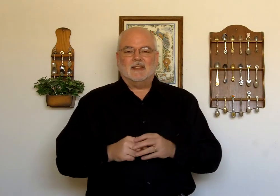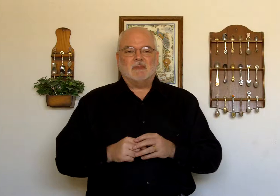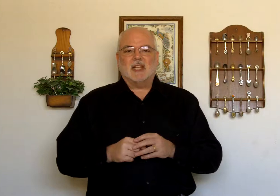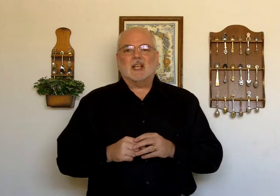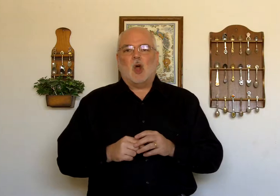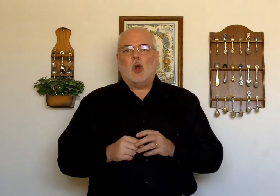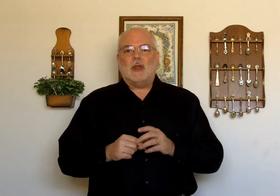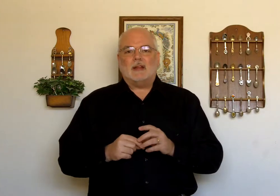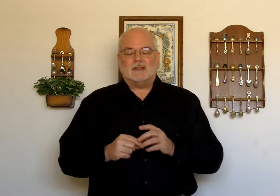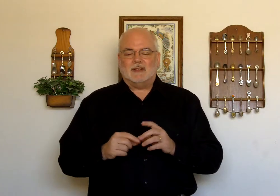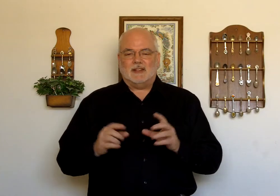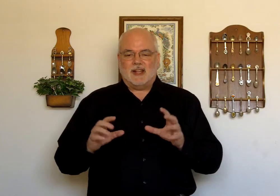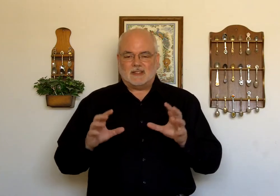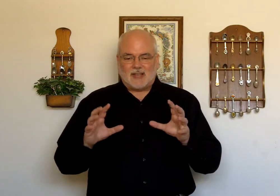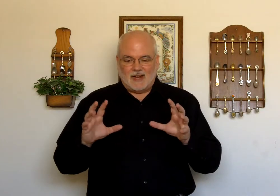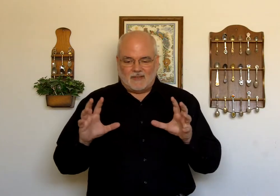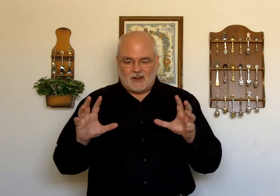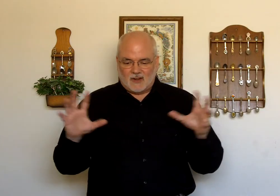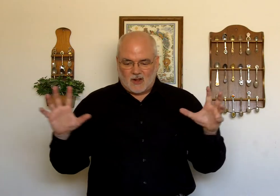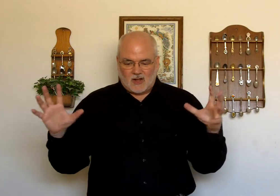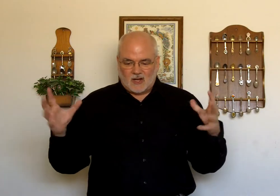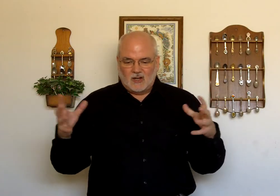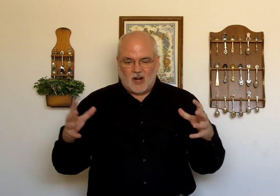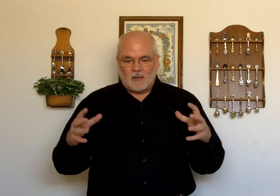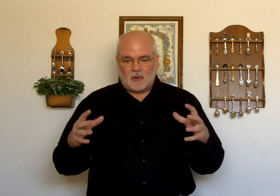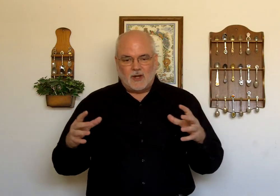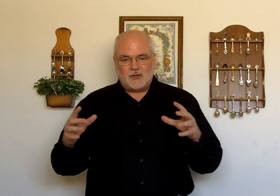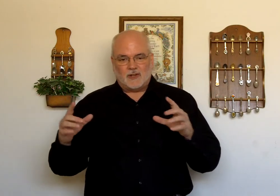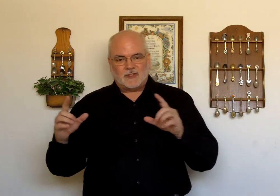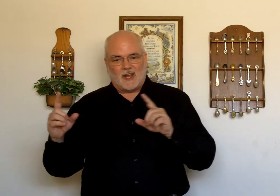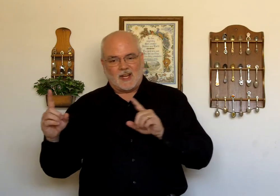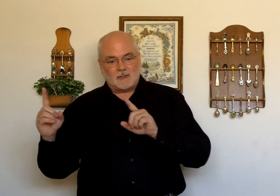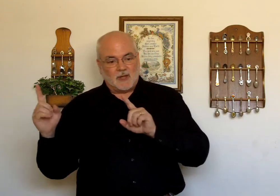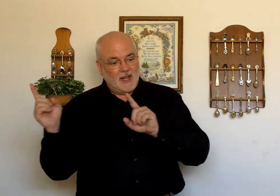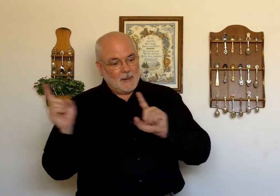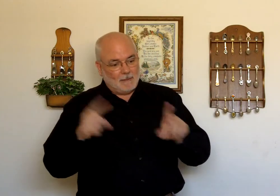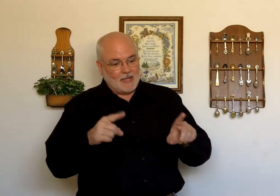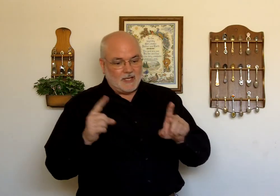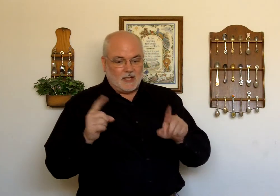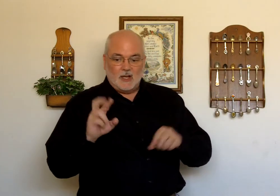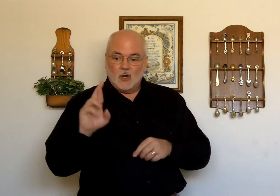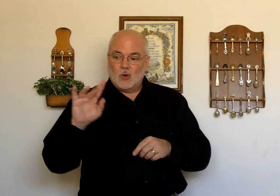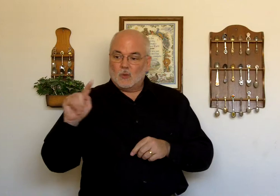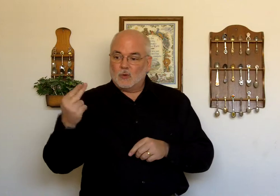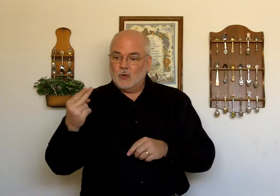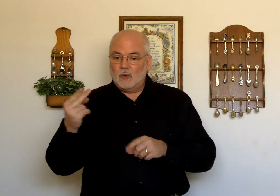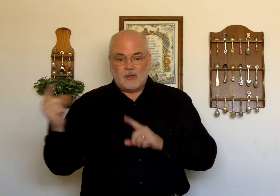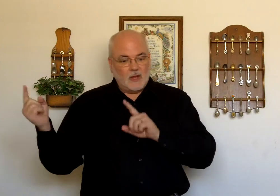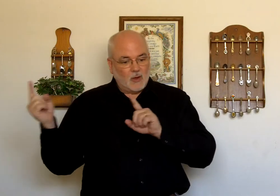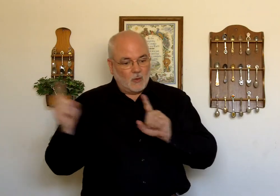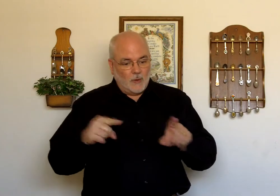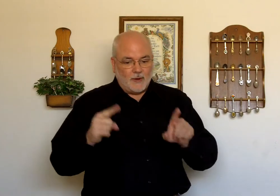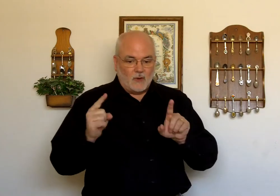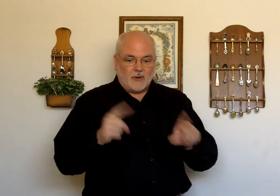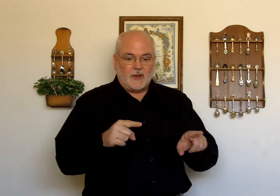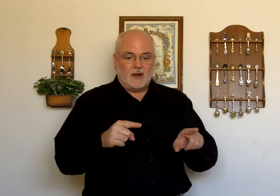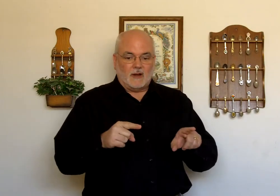That's all that, that's kind of a conglomeration of signs. But, basically, Ruth went over there.